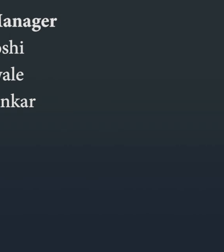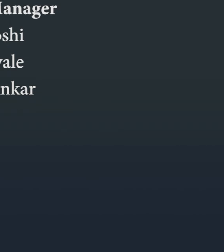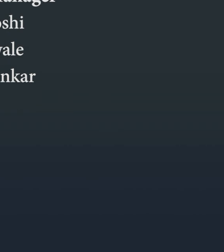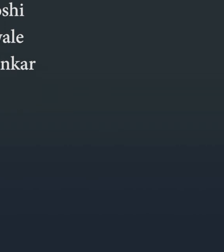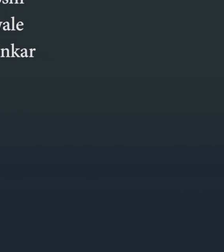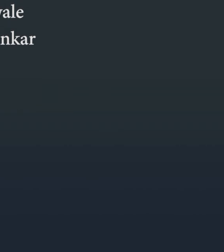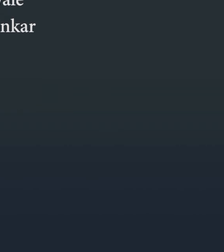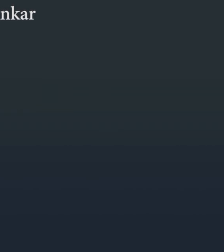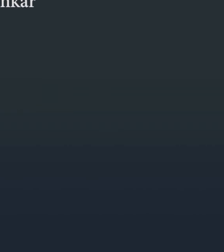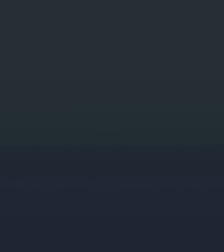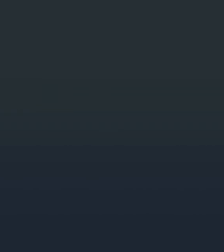a grater